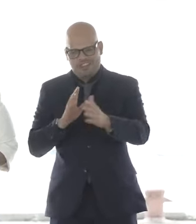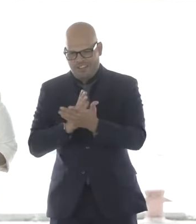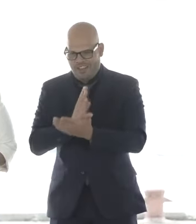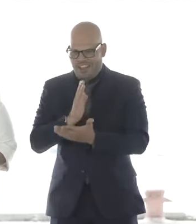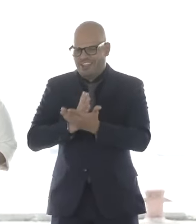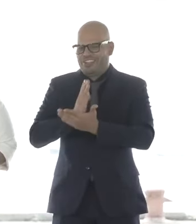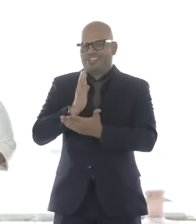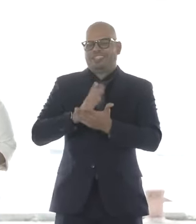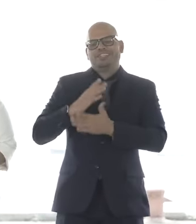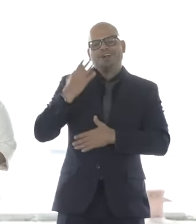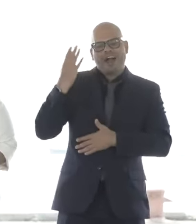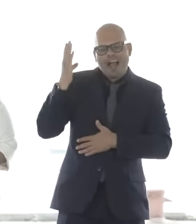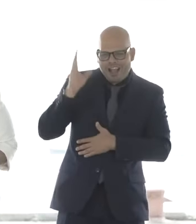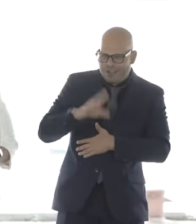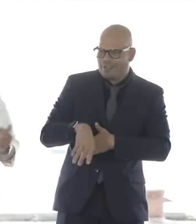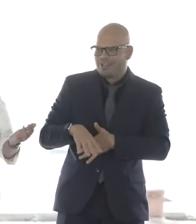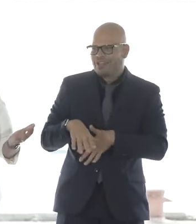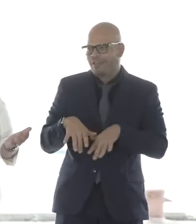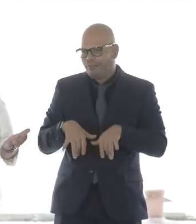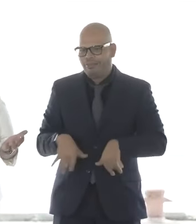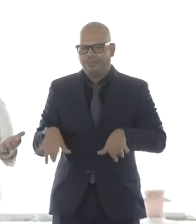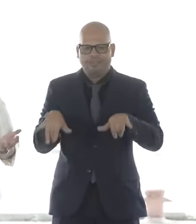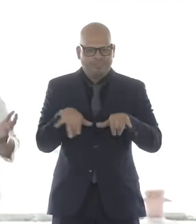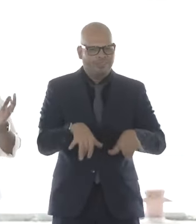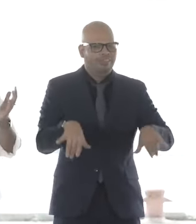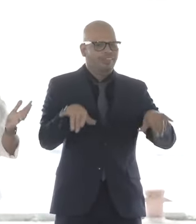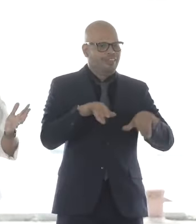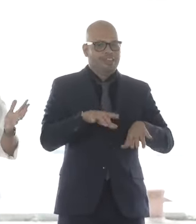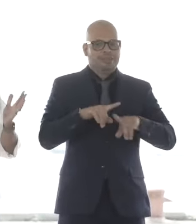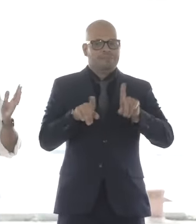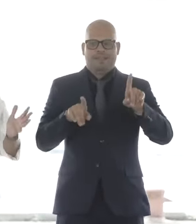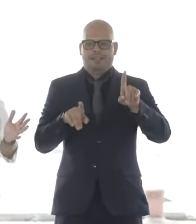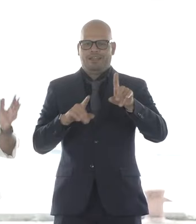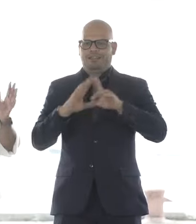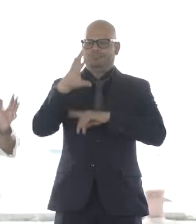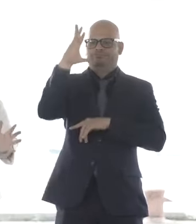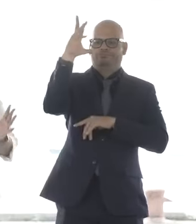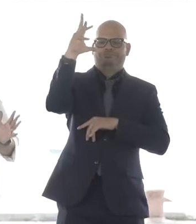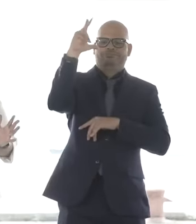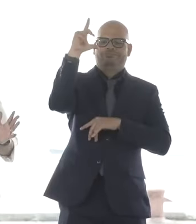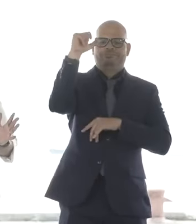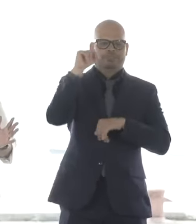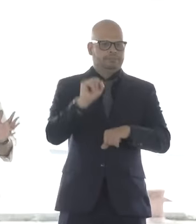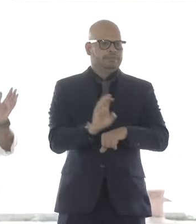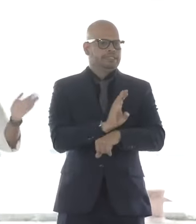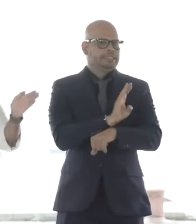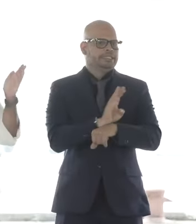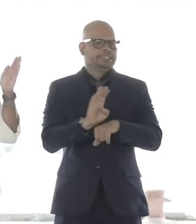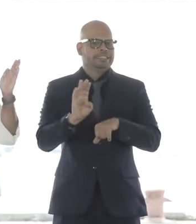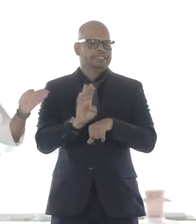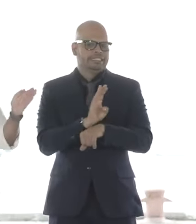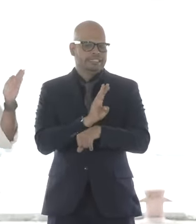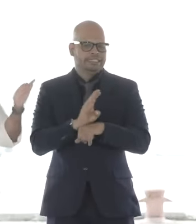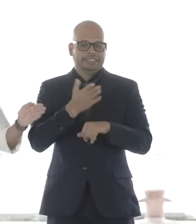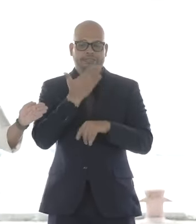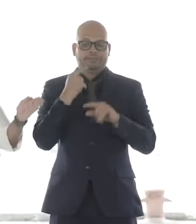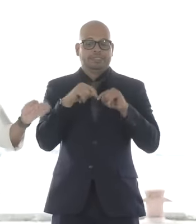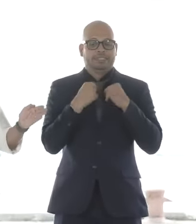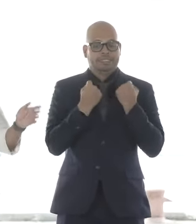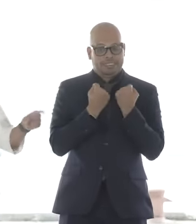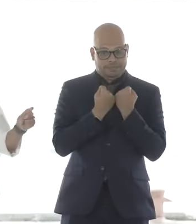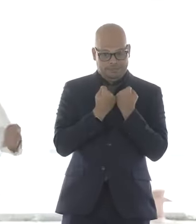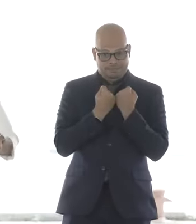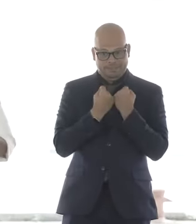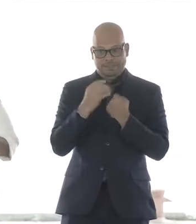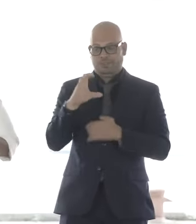accelerate this industry. To have private sector partners, we've got the best team we could possibly assemble. Crowley is the best operator